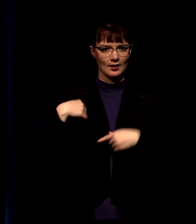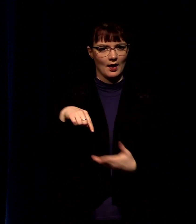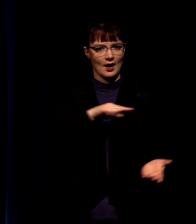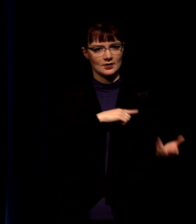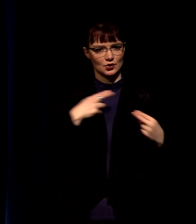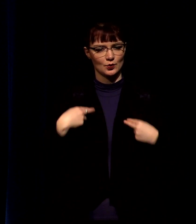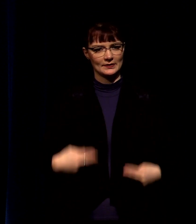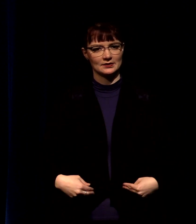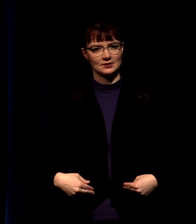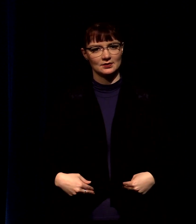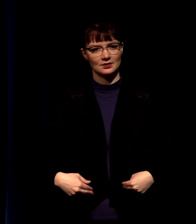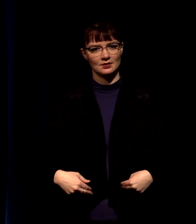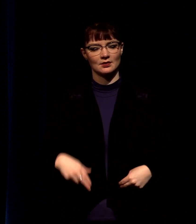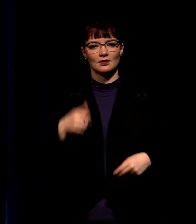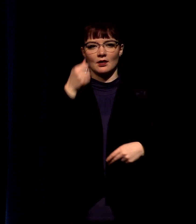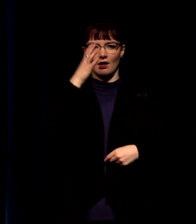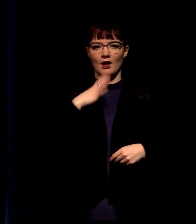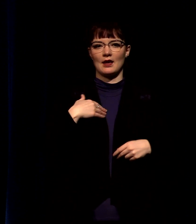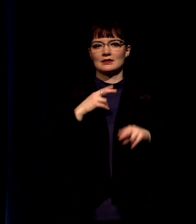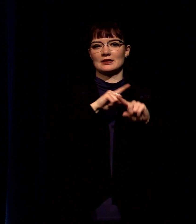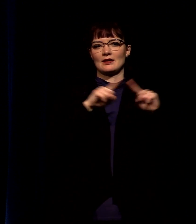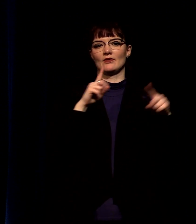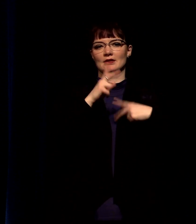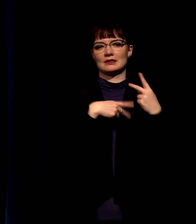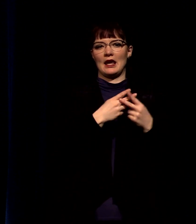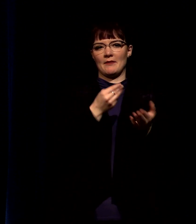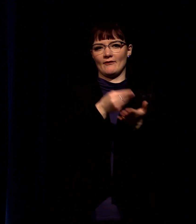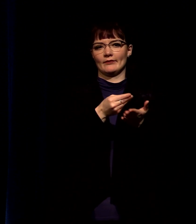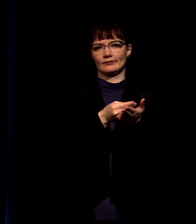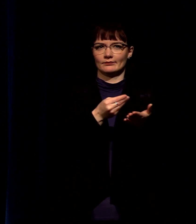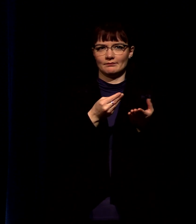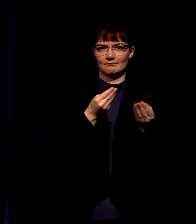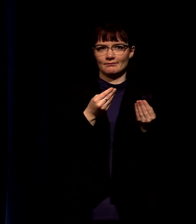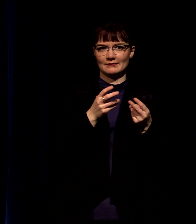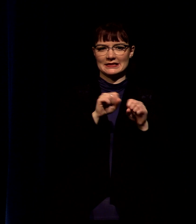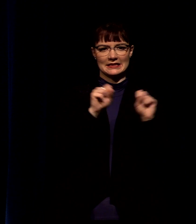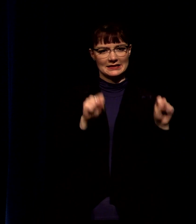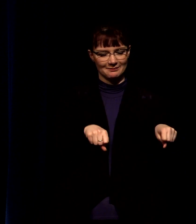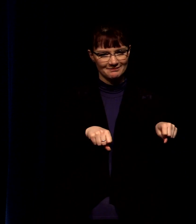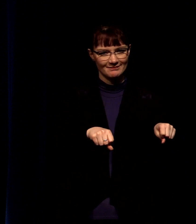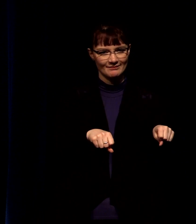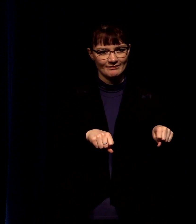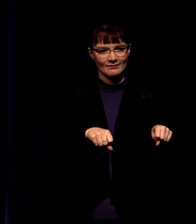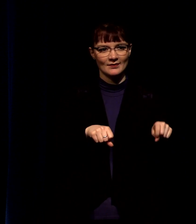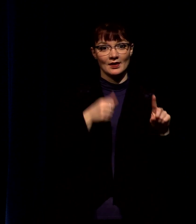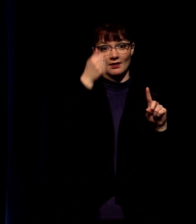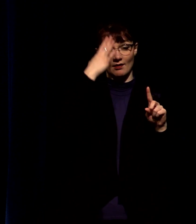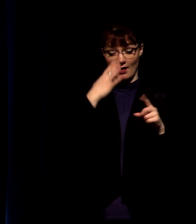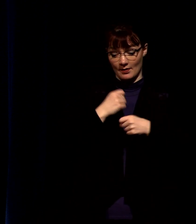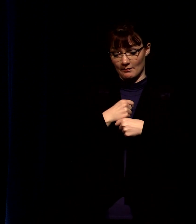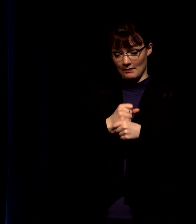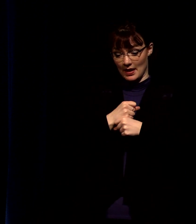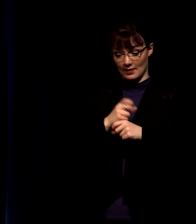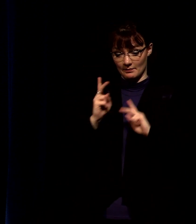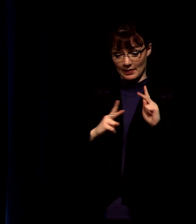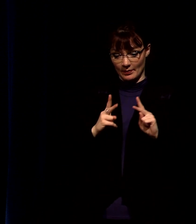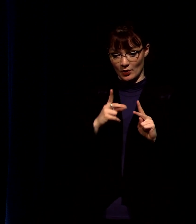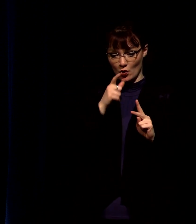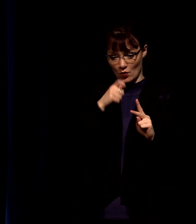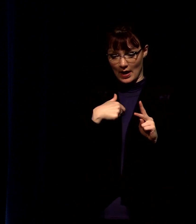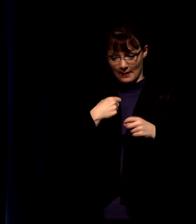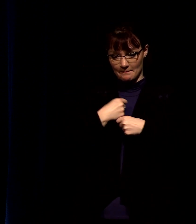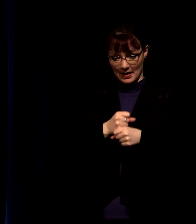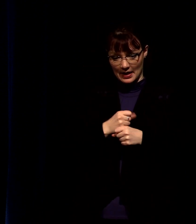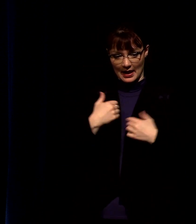totally different he operates with a different currency his value is those that have been created in his image in every single person